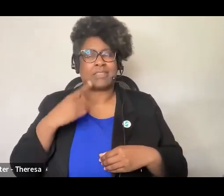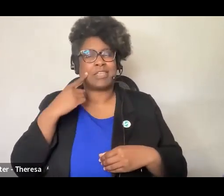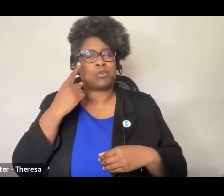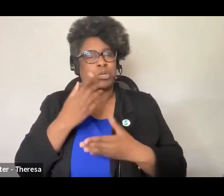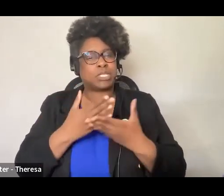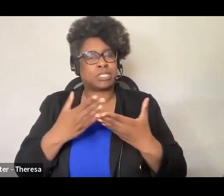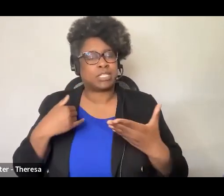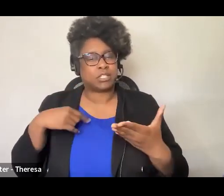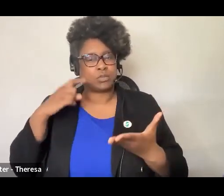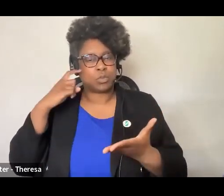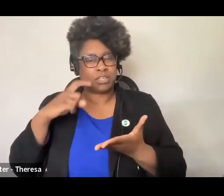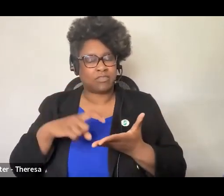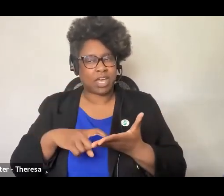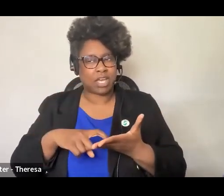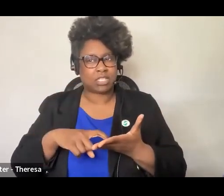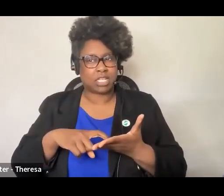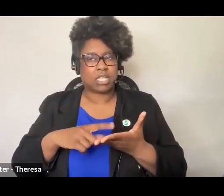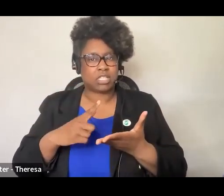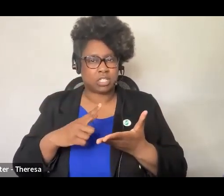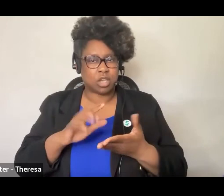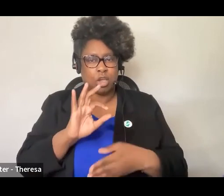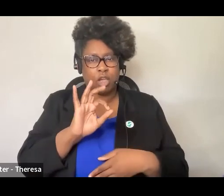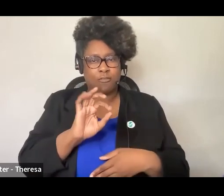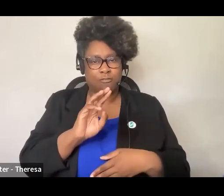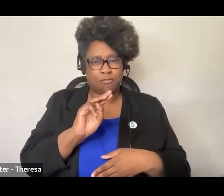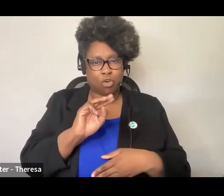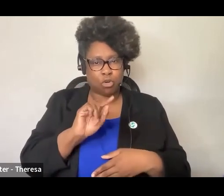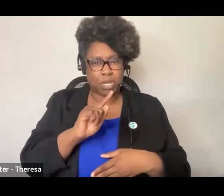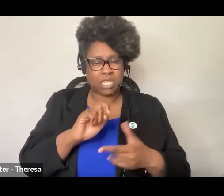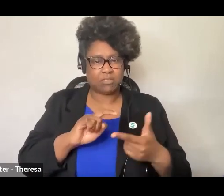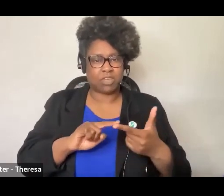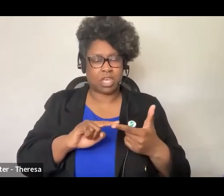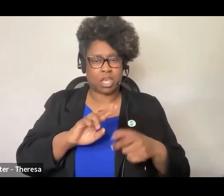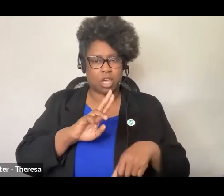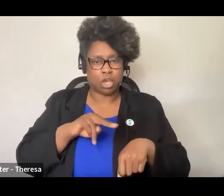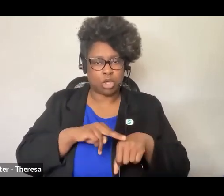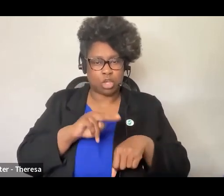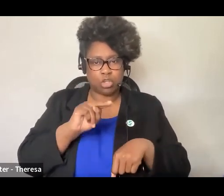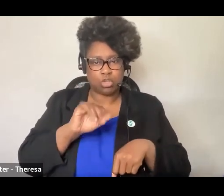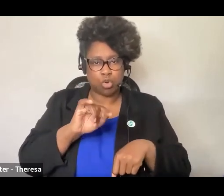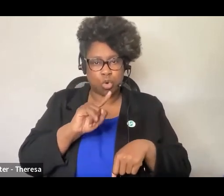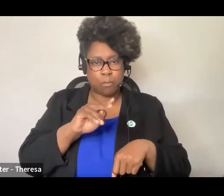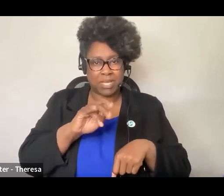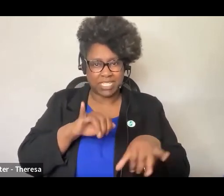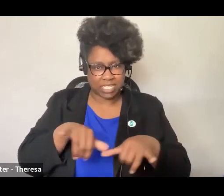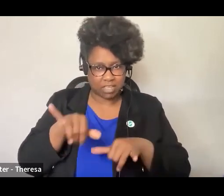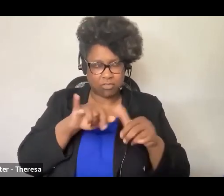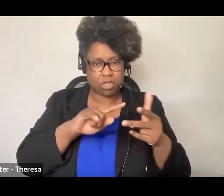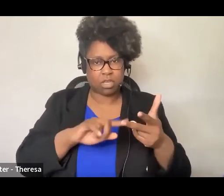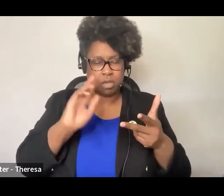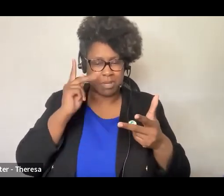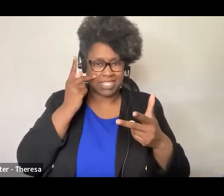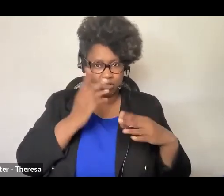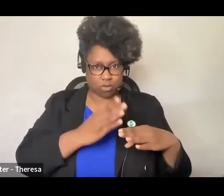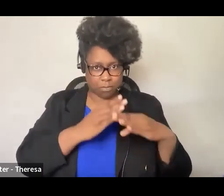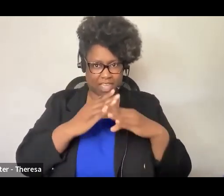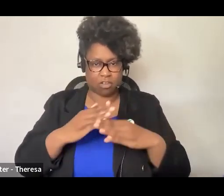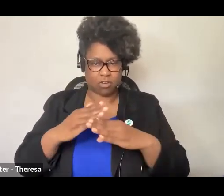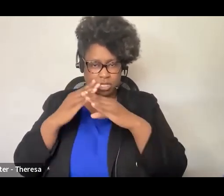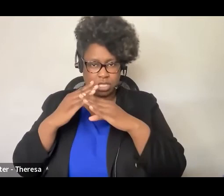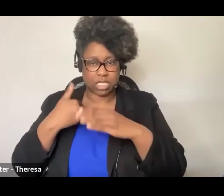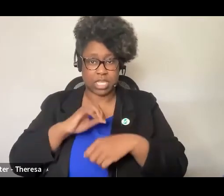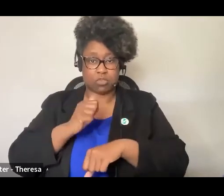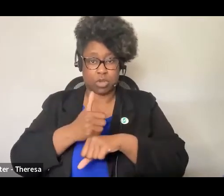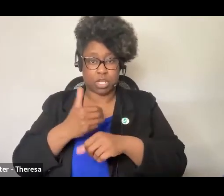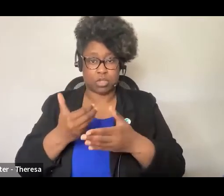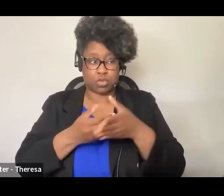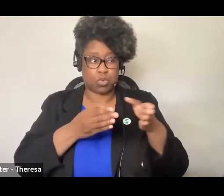found is that there's formative, normative and political barriers to detracking in addition to just the structural ones and so one can, you know, create new ways of scheduling